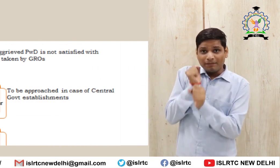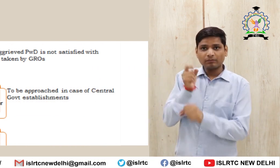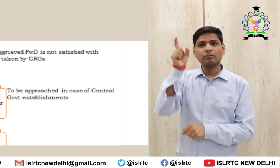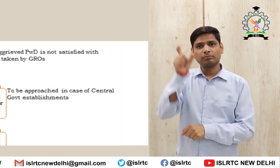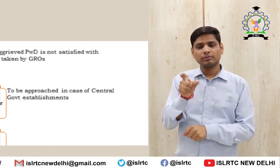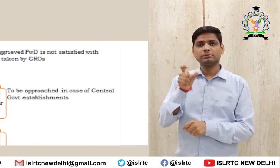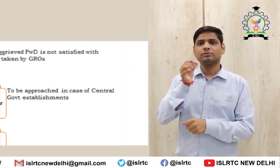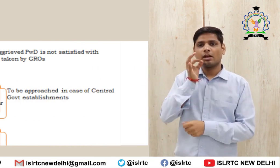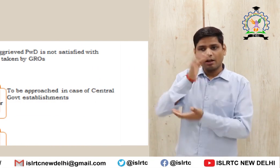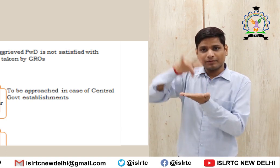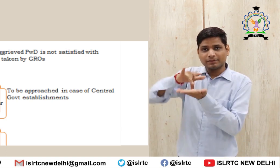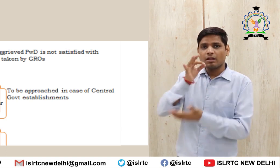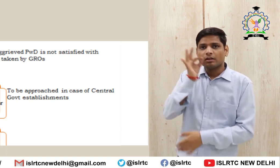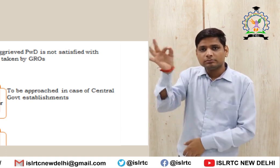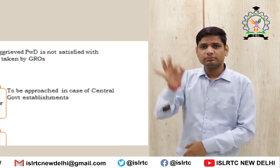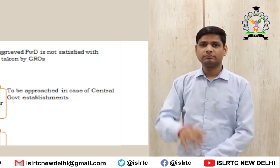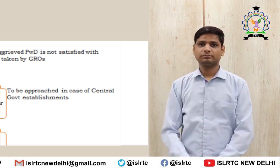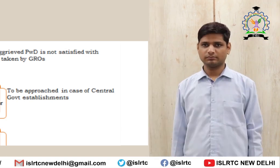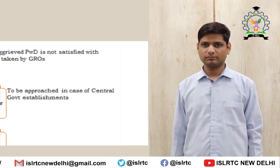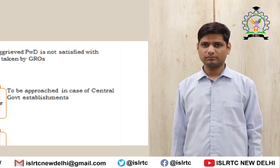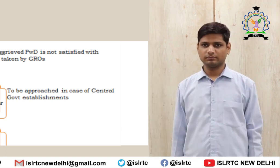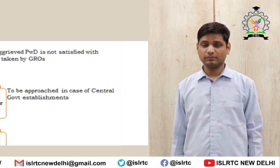To be approached in case of Central Government Establishments